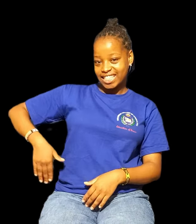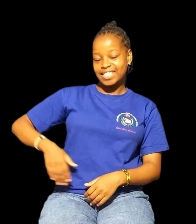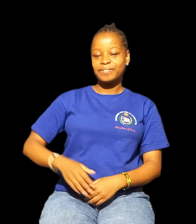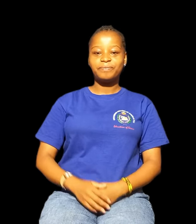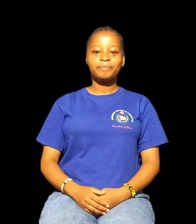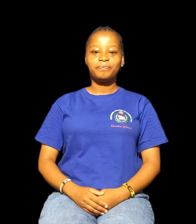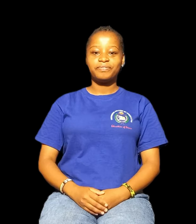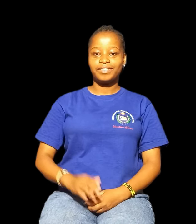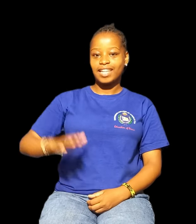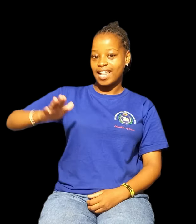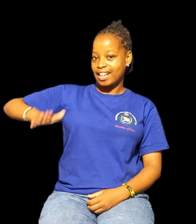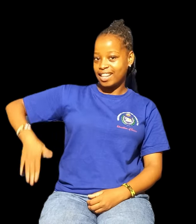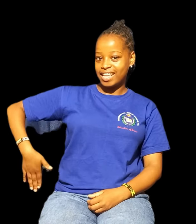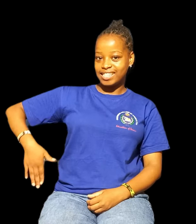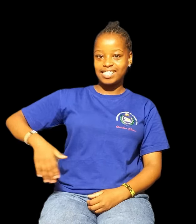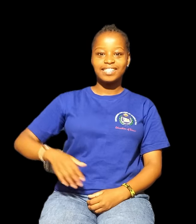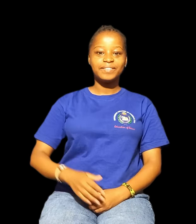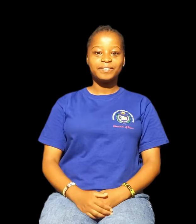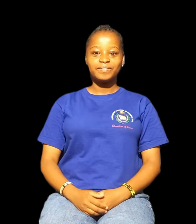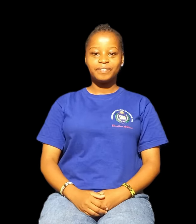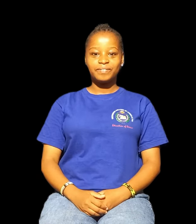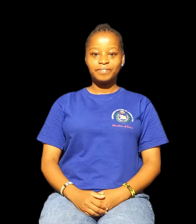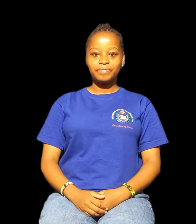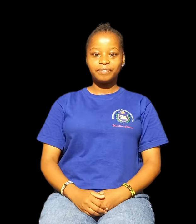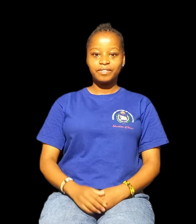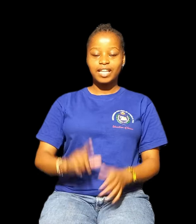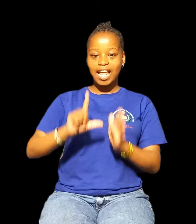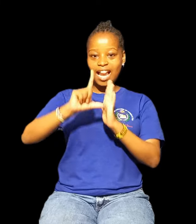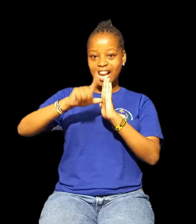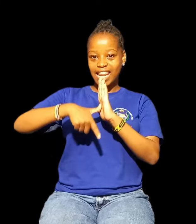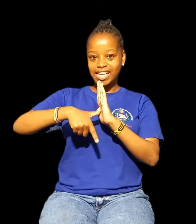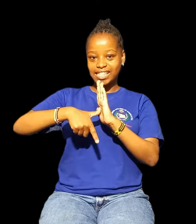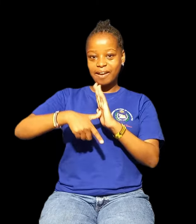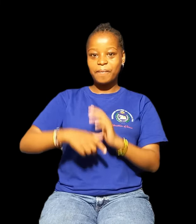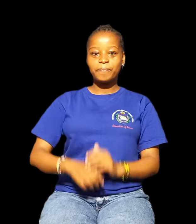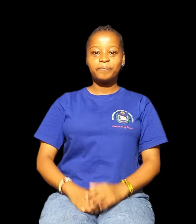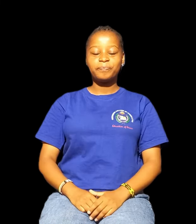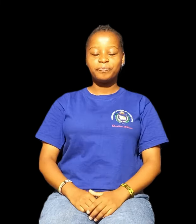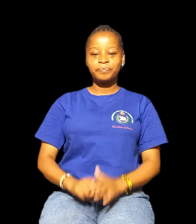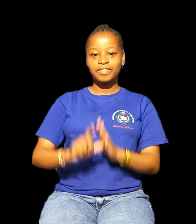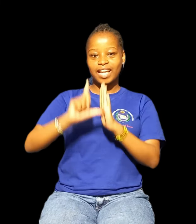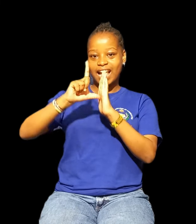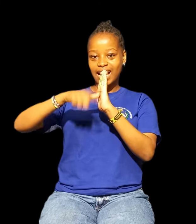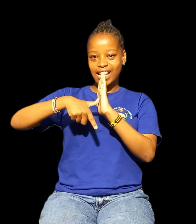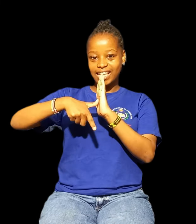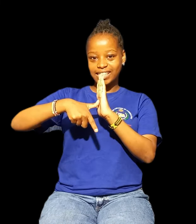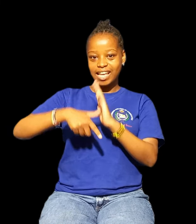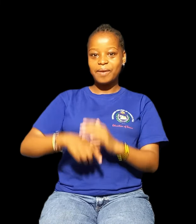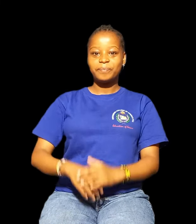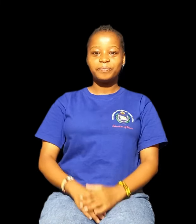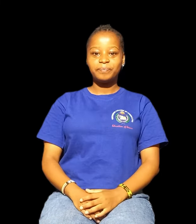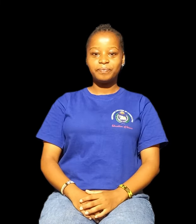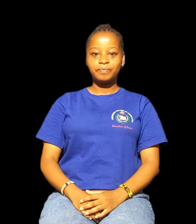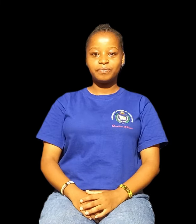Late Later Later Not yet